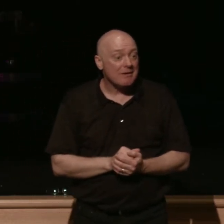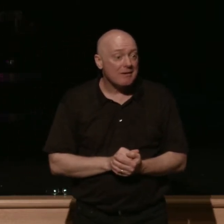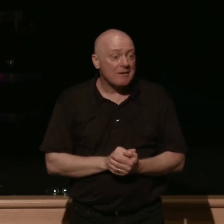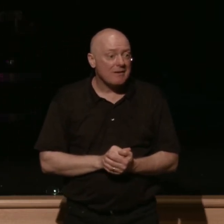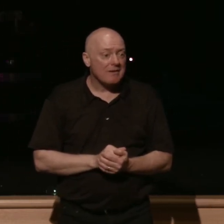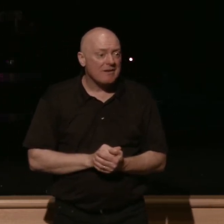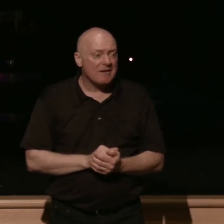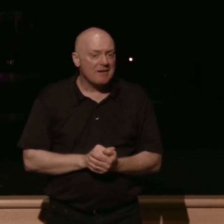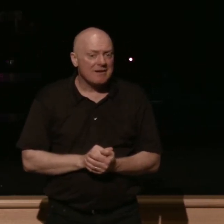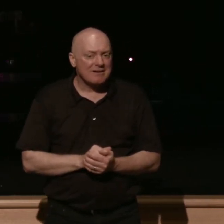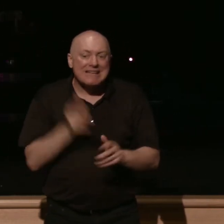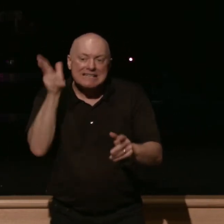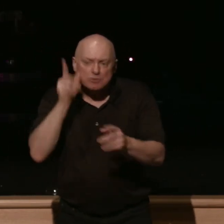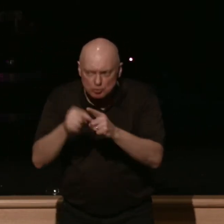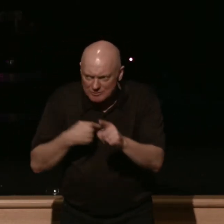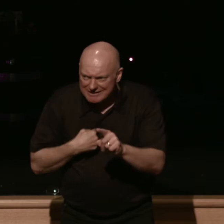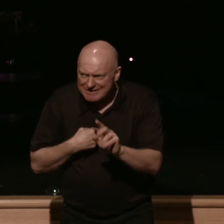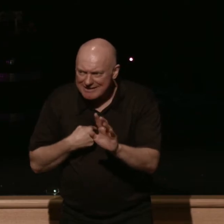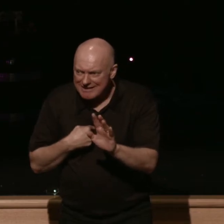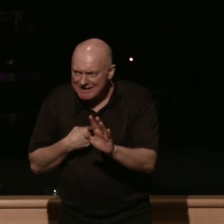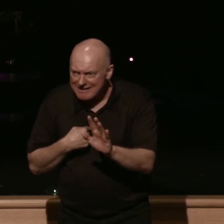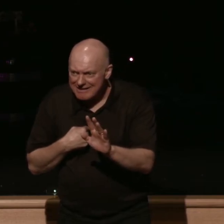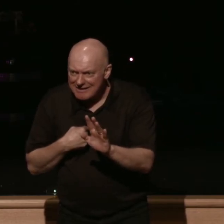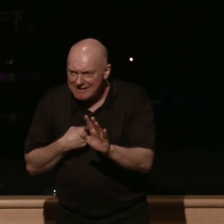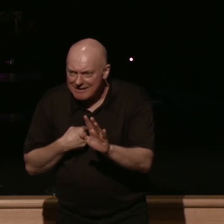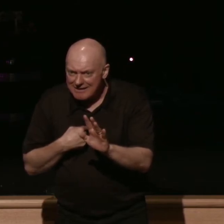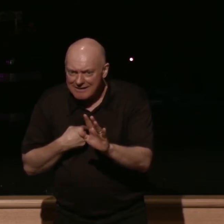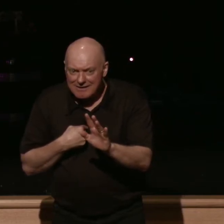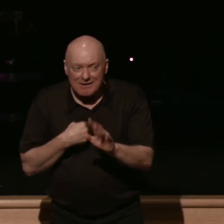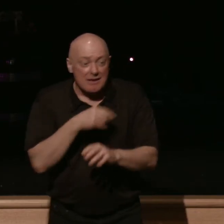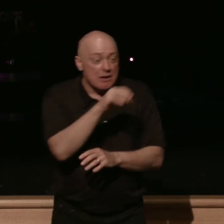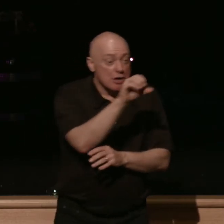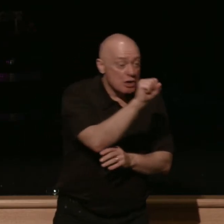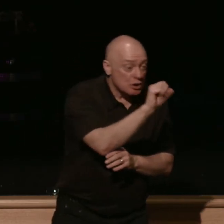and listen fuller's soap and refiner's fire